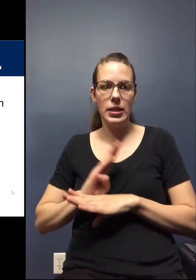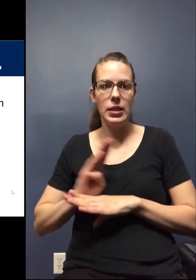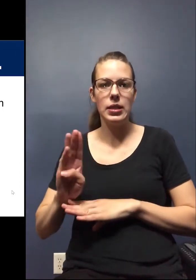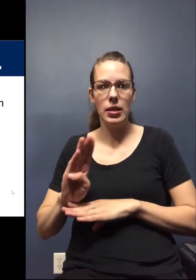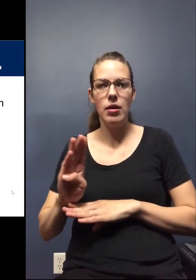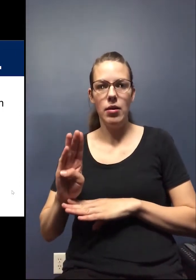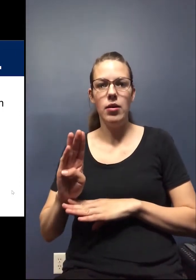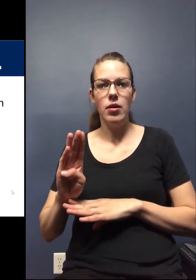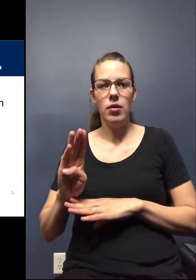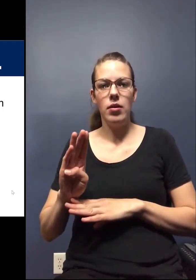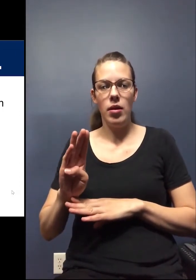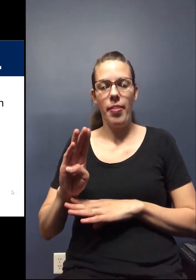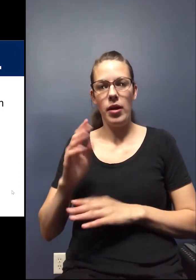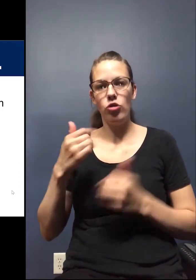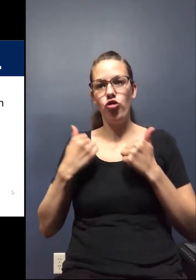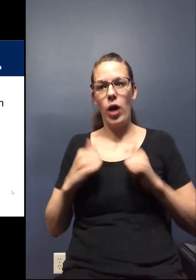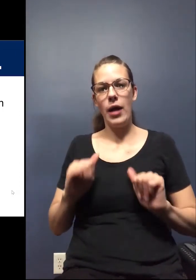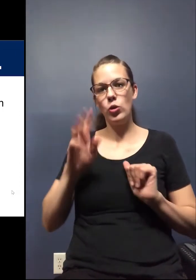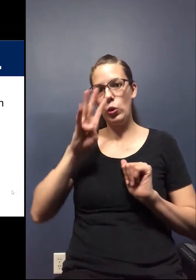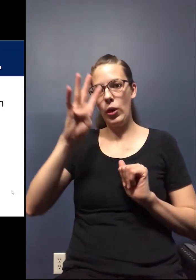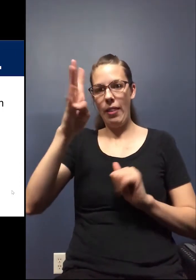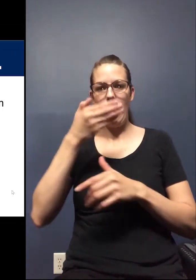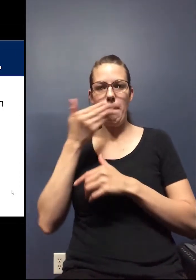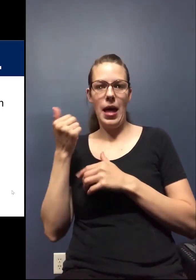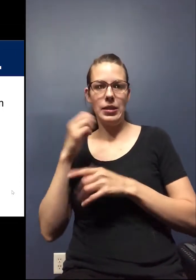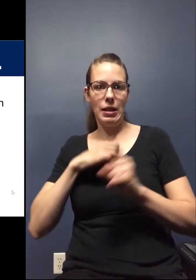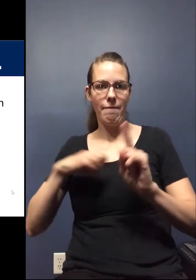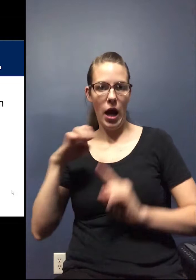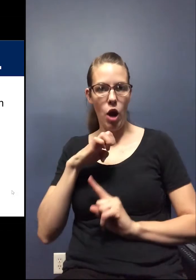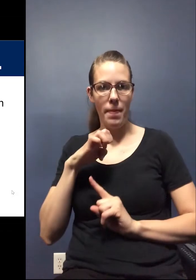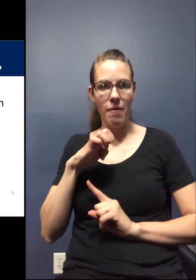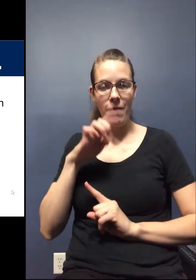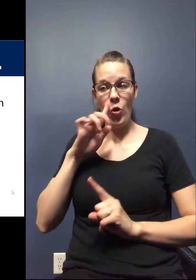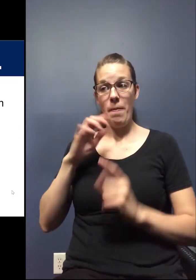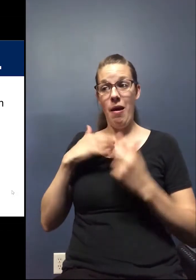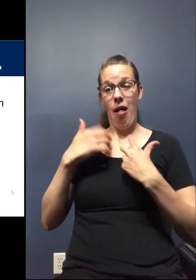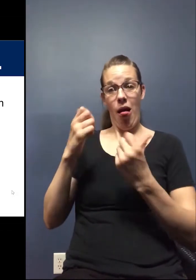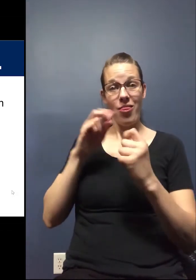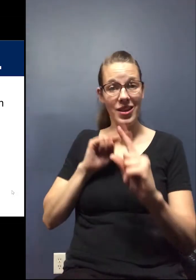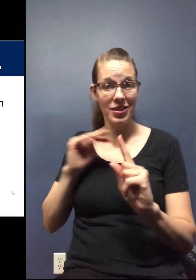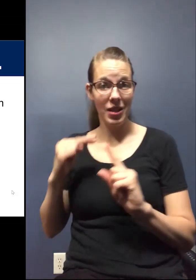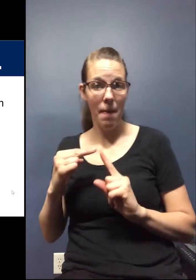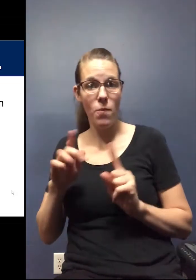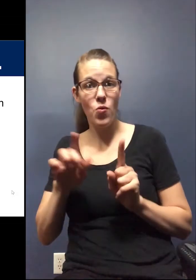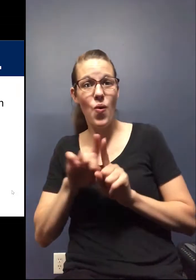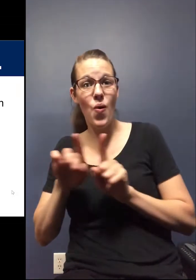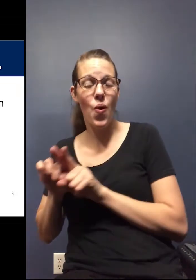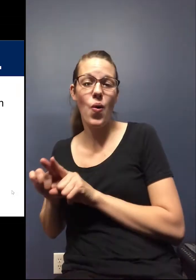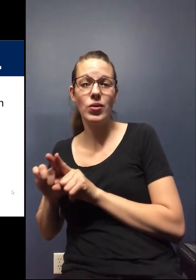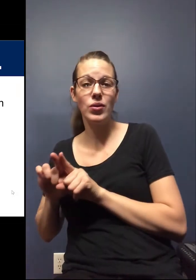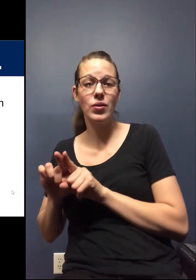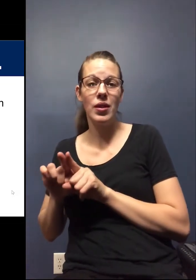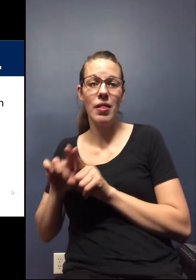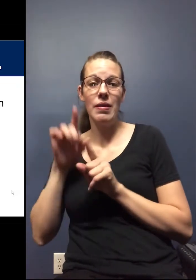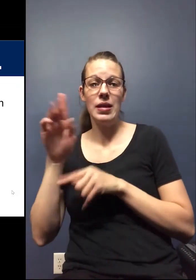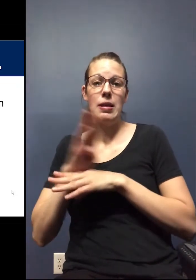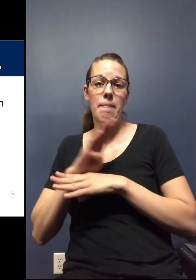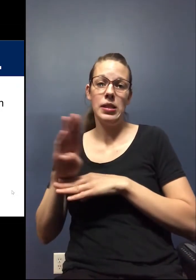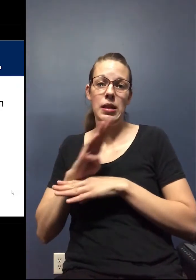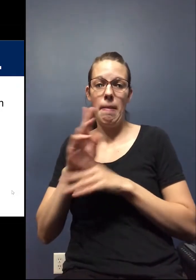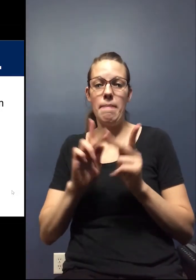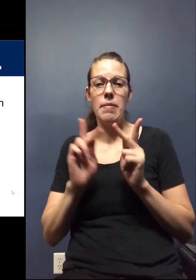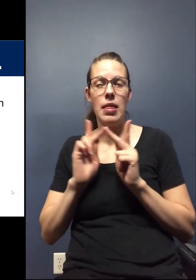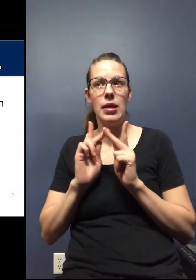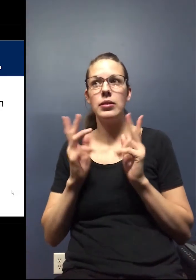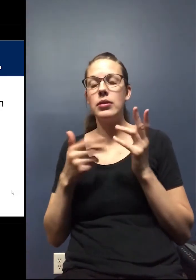as they seek to create the best environment from a health standpoint and also, you know, get these businesses